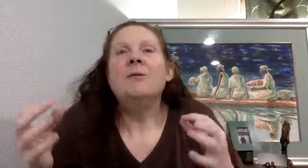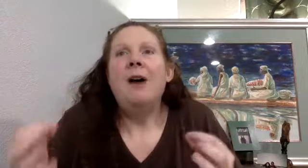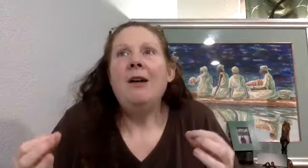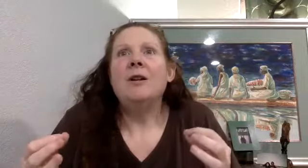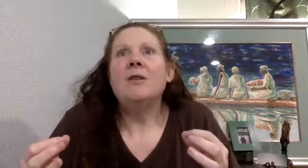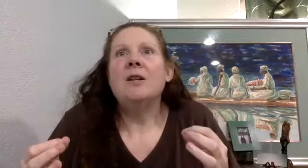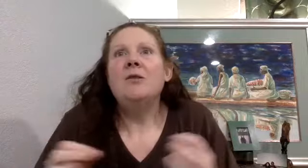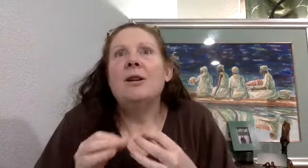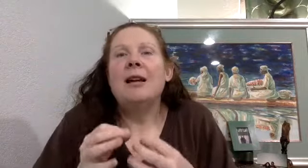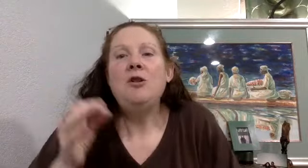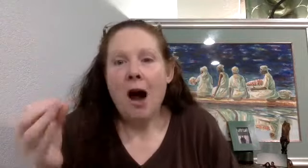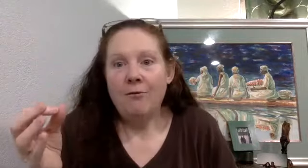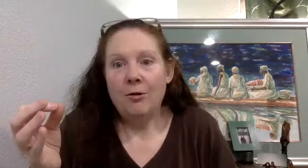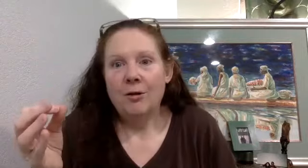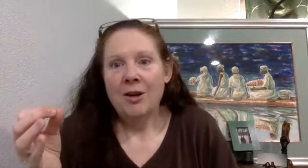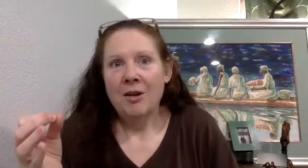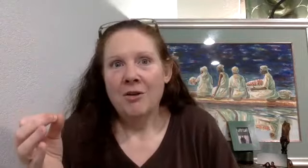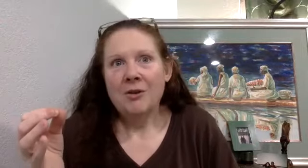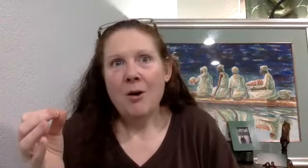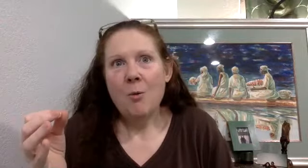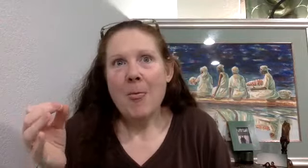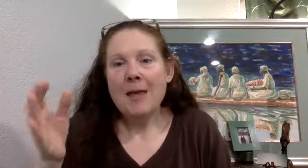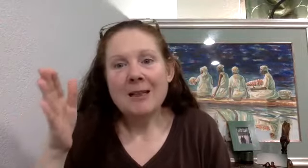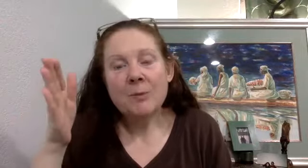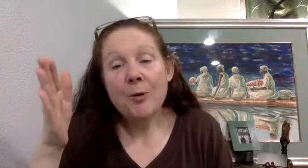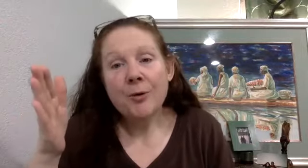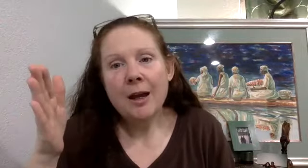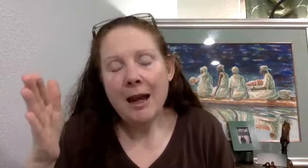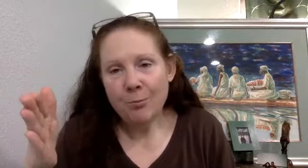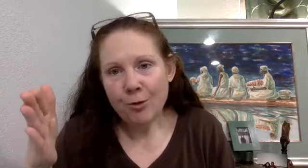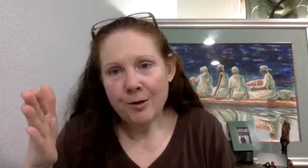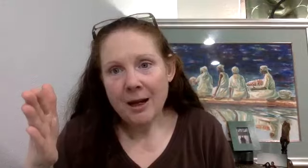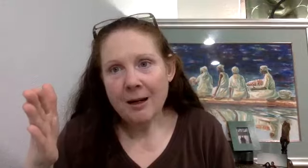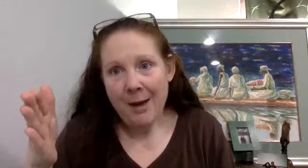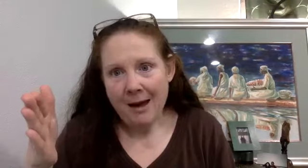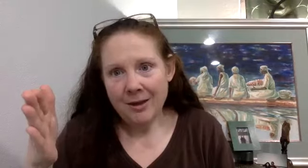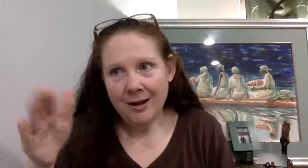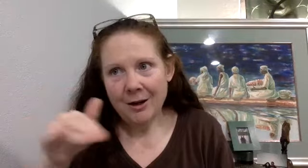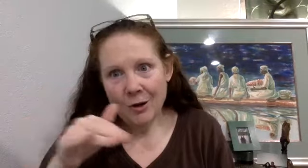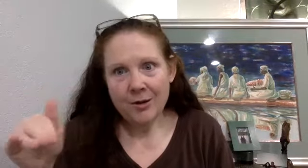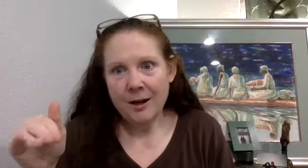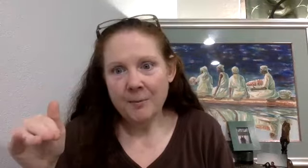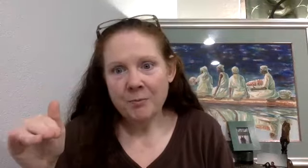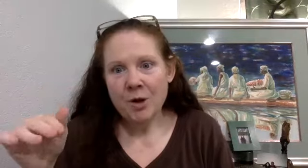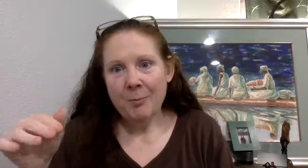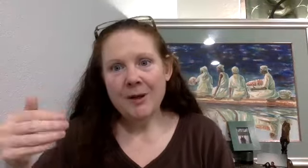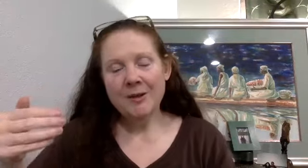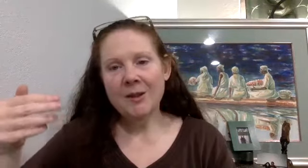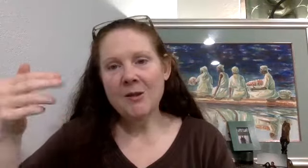virus is novel. So this is both an important thing and a bad thing and a good thing. Because it's this